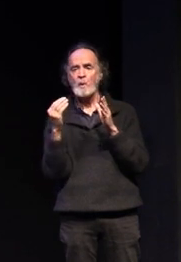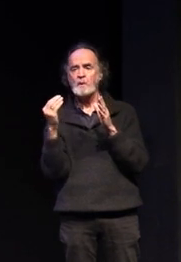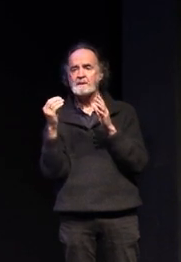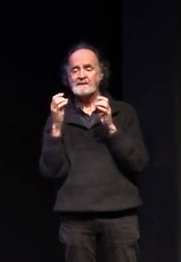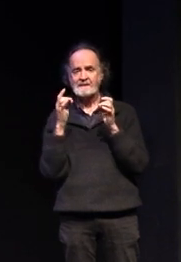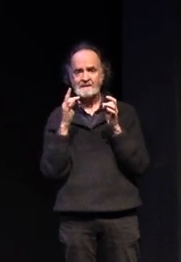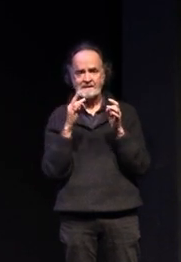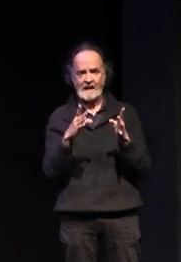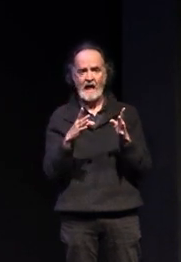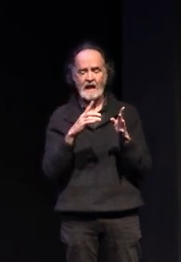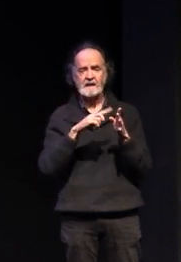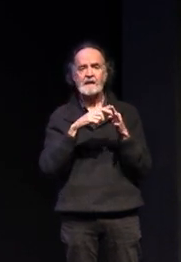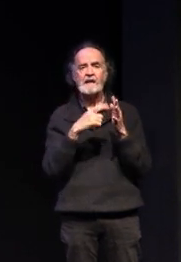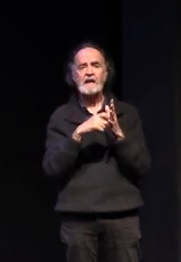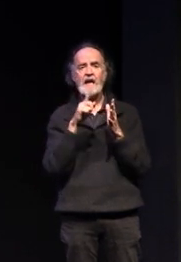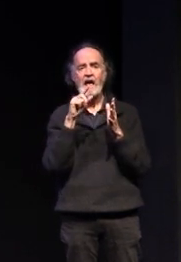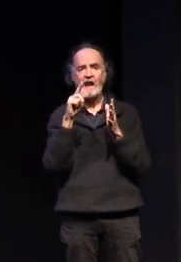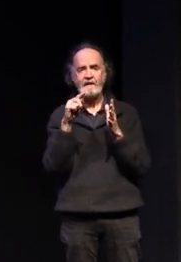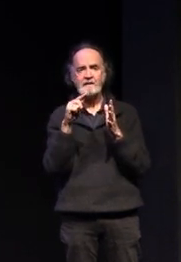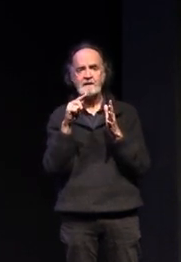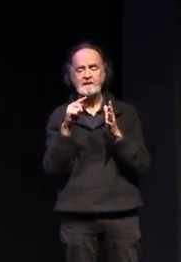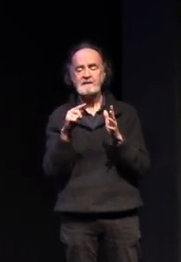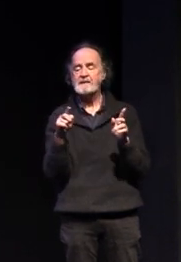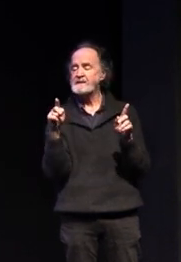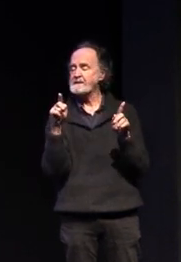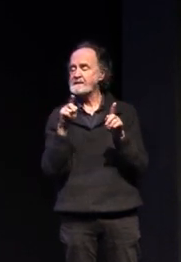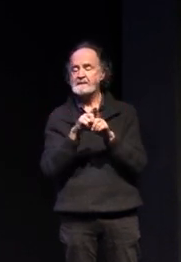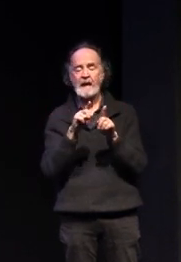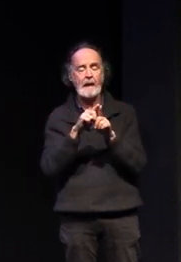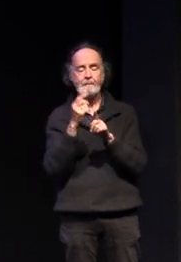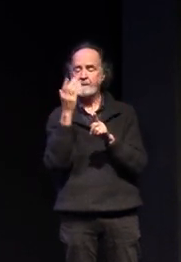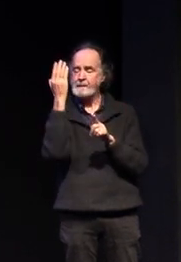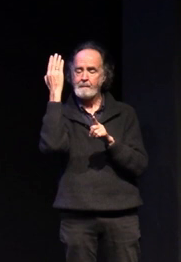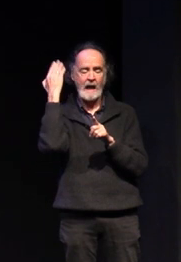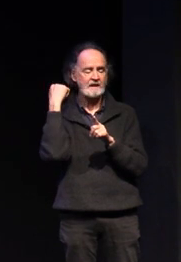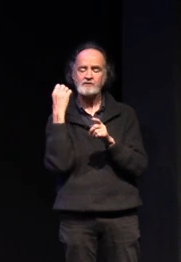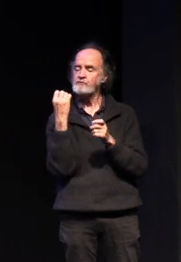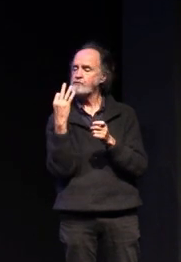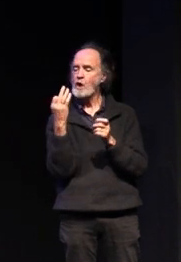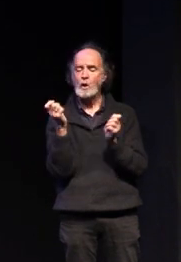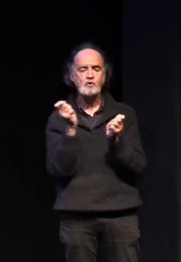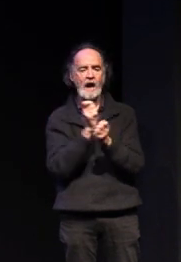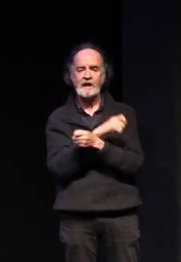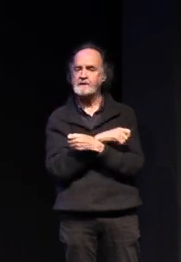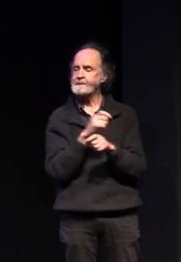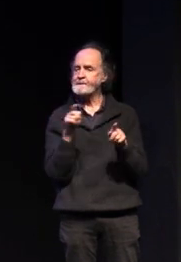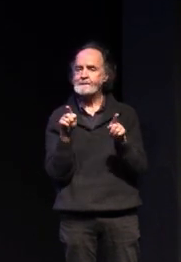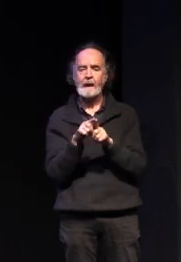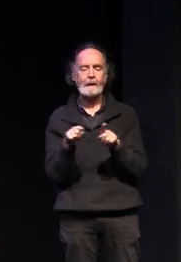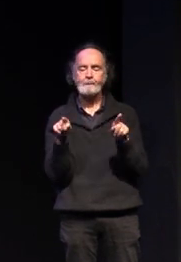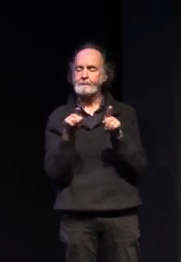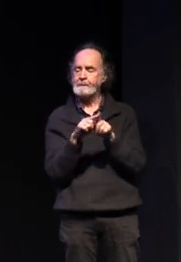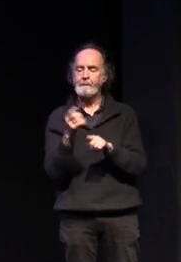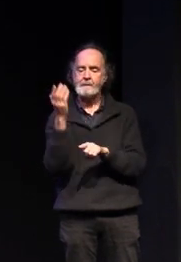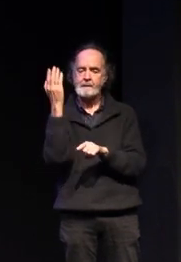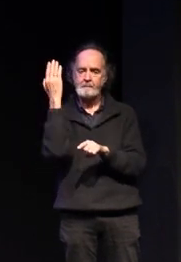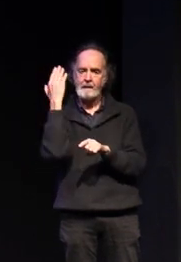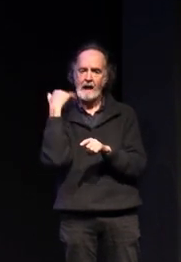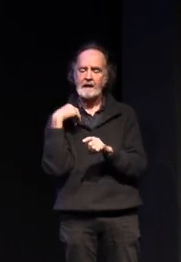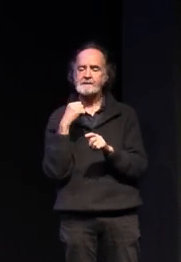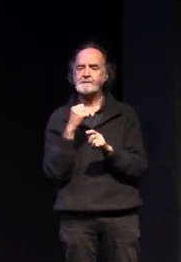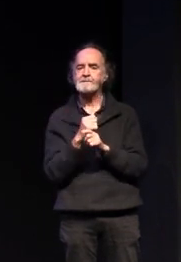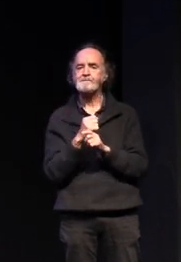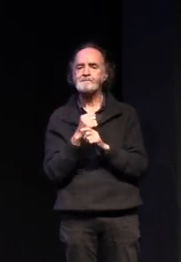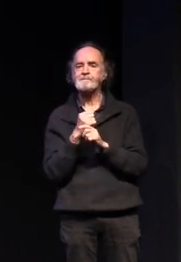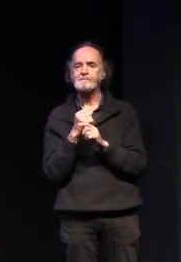starting of your year 11 next year is no different than it's been in the past there are no changes for us next year that will impact on your selections